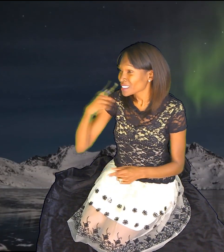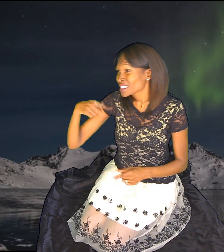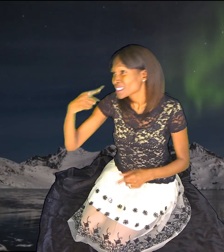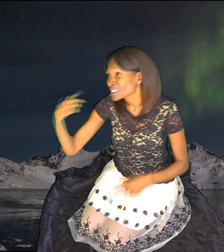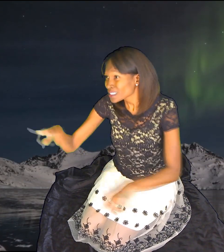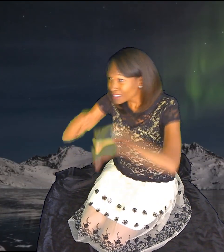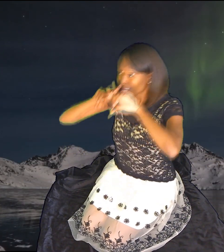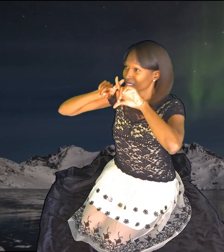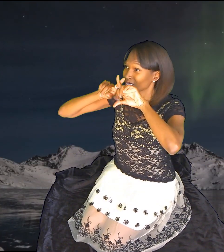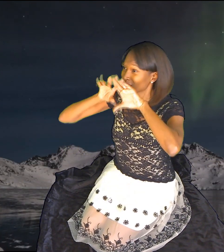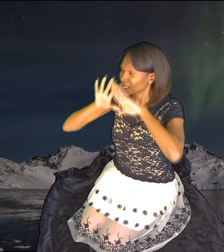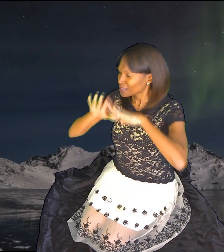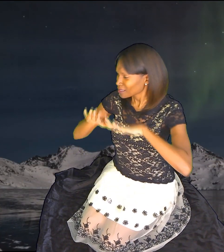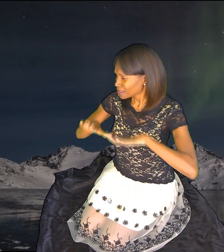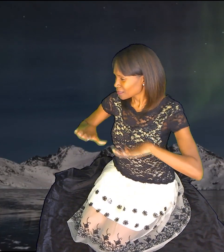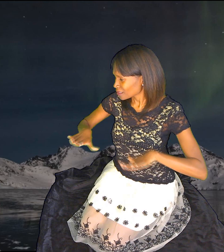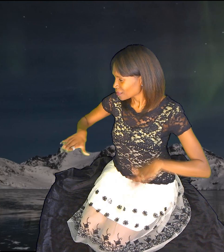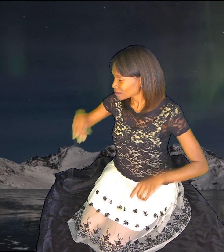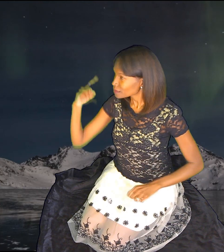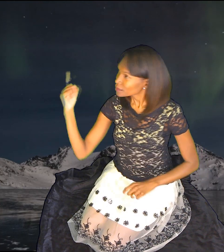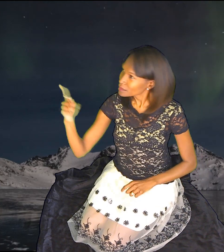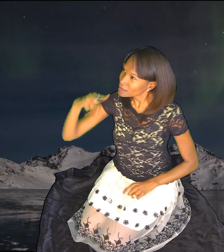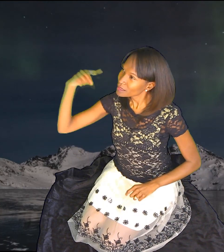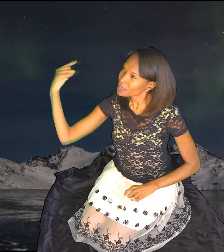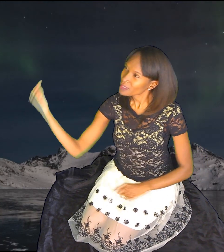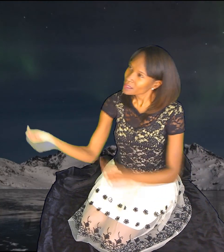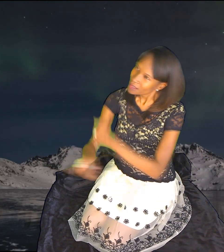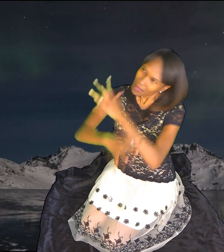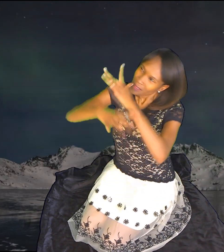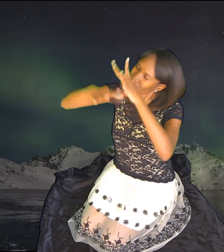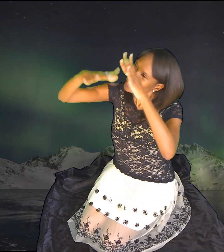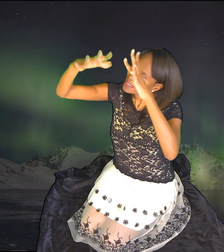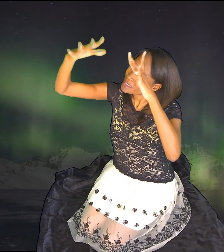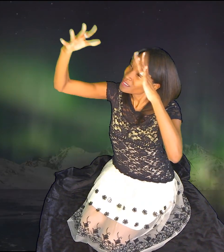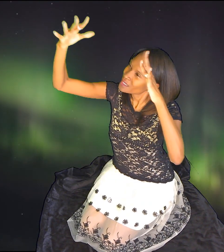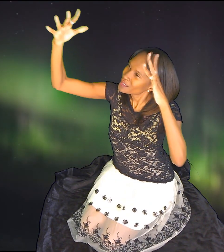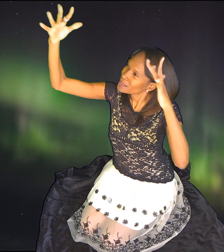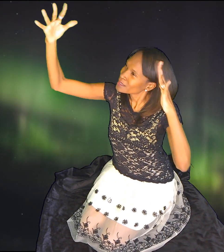able to speak it all? I can only imagine.